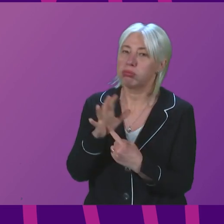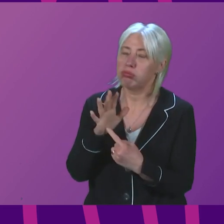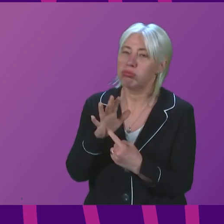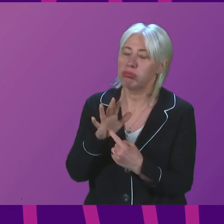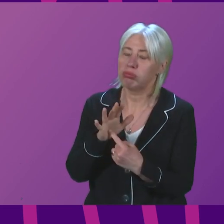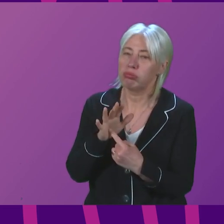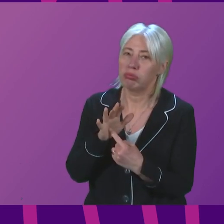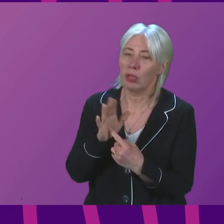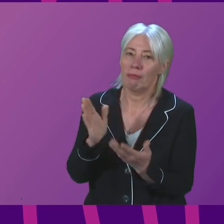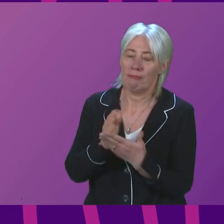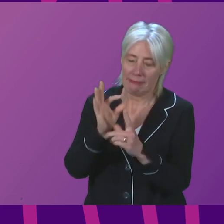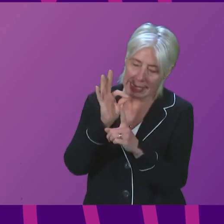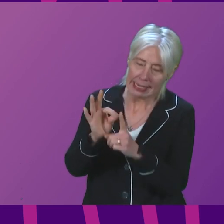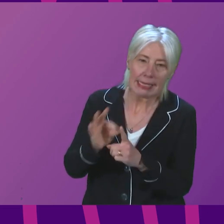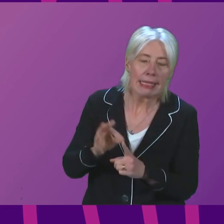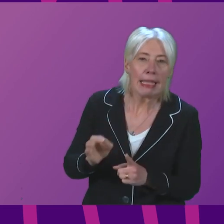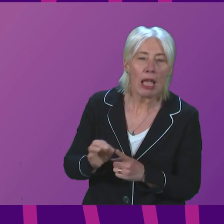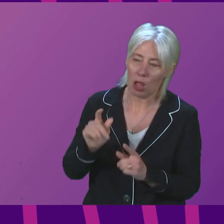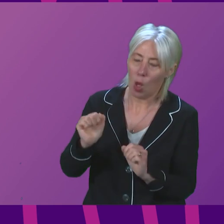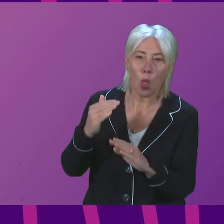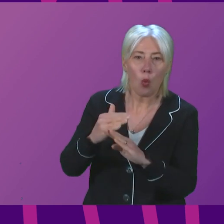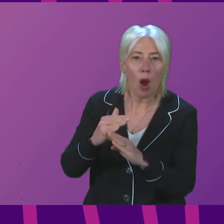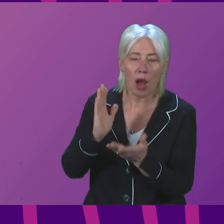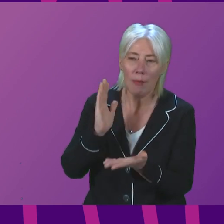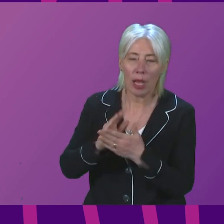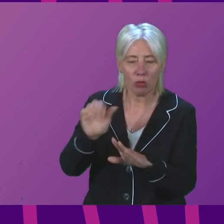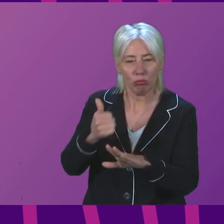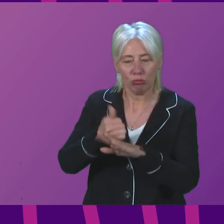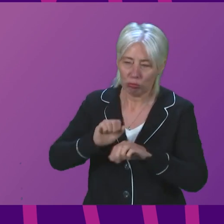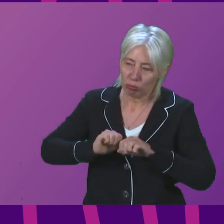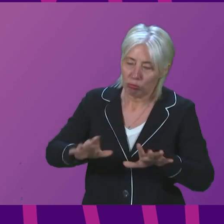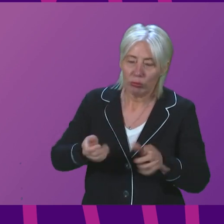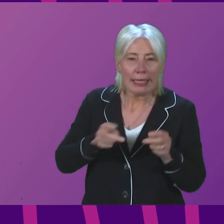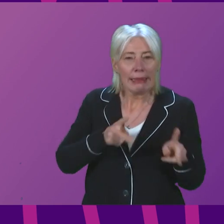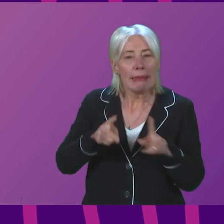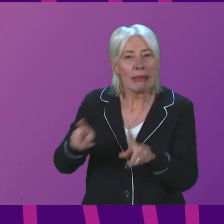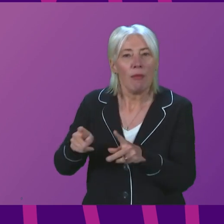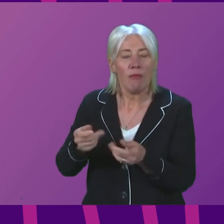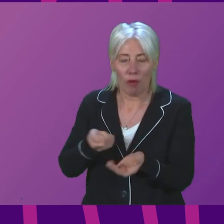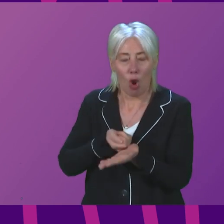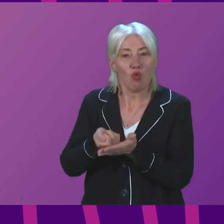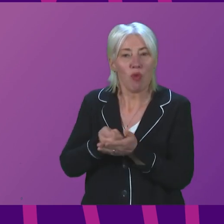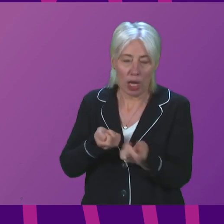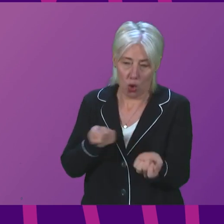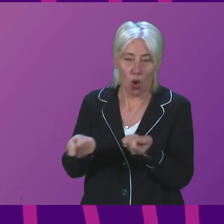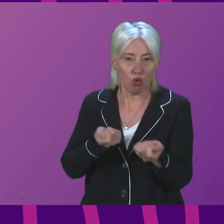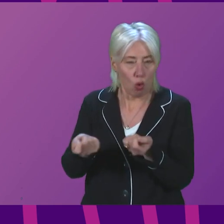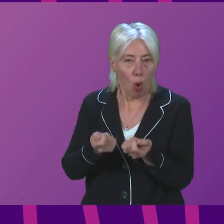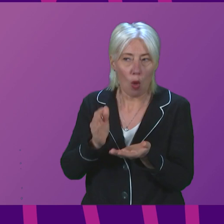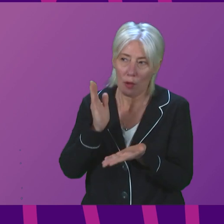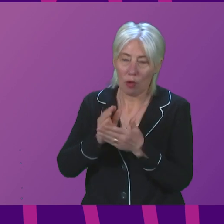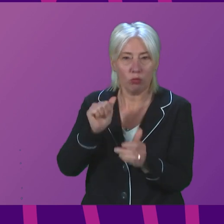of course doing detailed work to ensure that we implement an effective system of rent controls that is right for Scotland robust against challenge